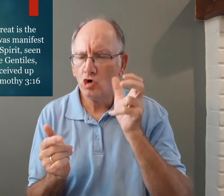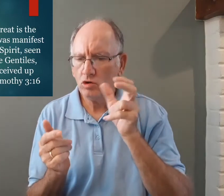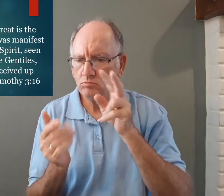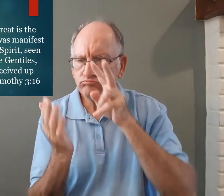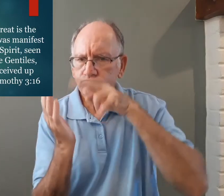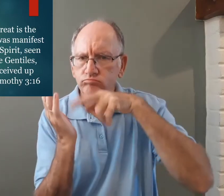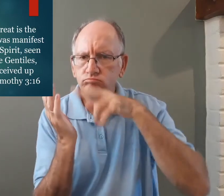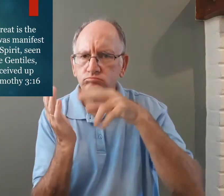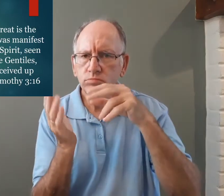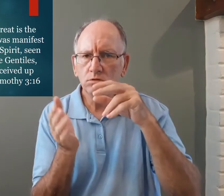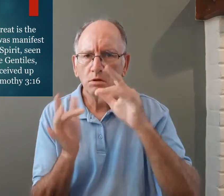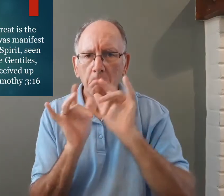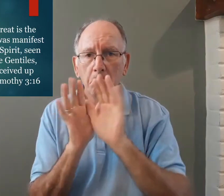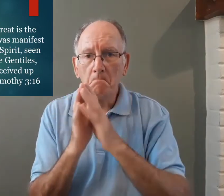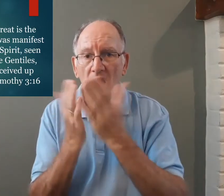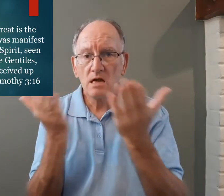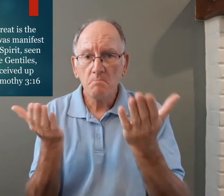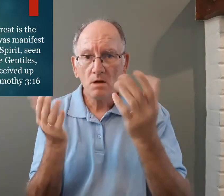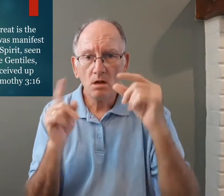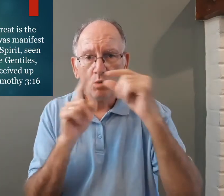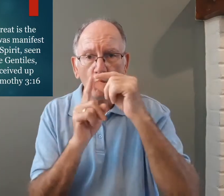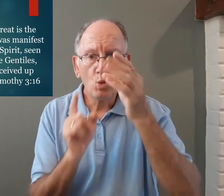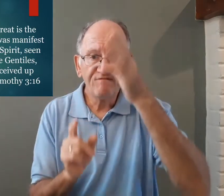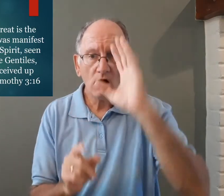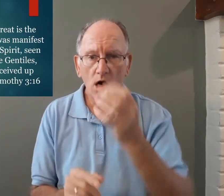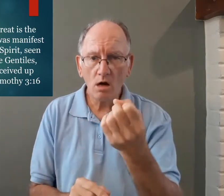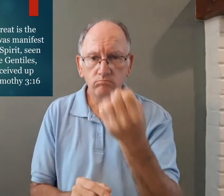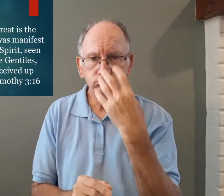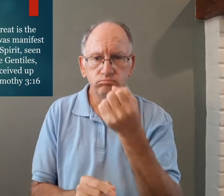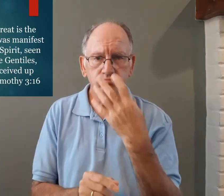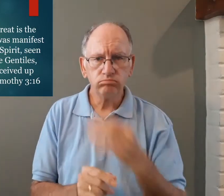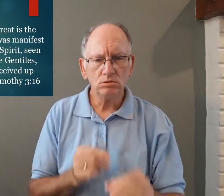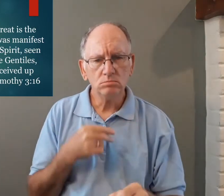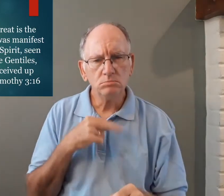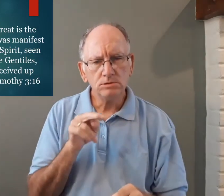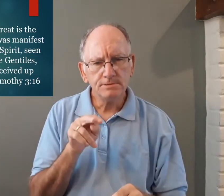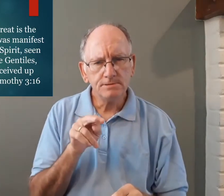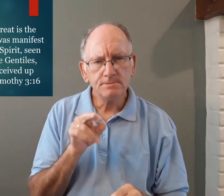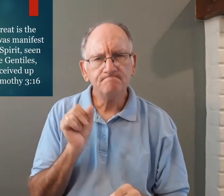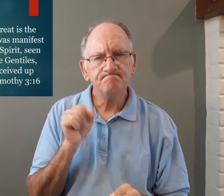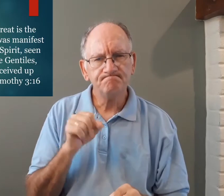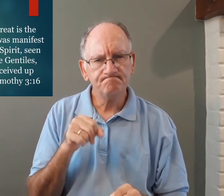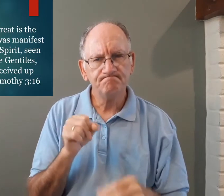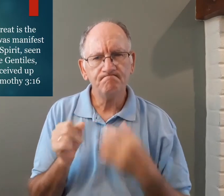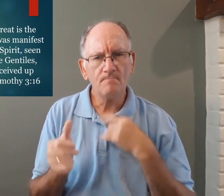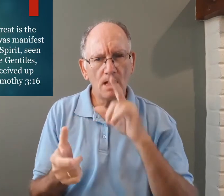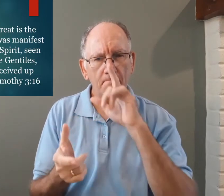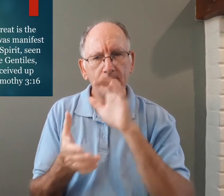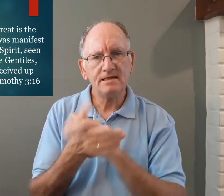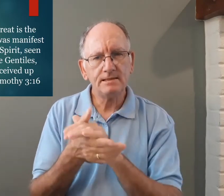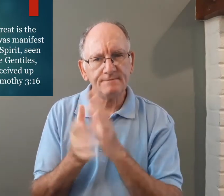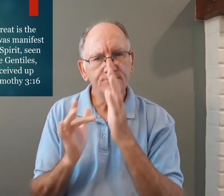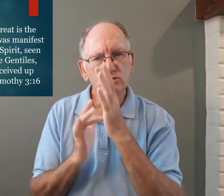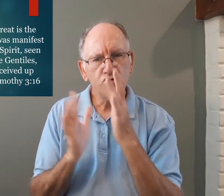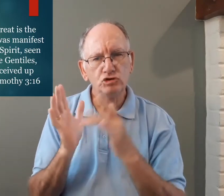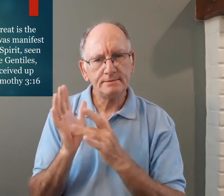happened but I heard about it I read about it in the word of God and from that